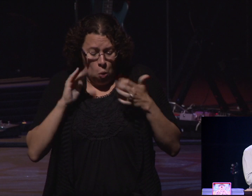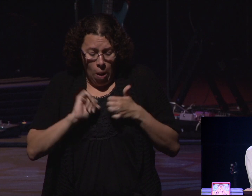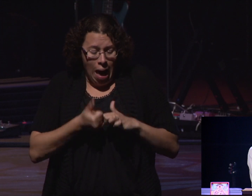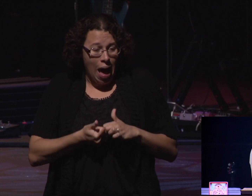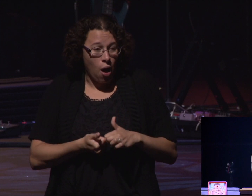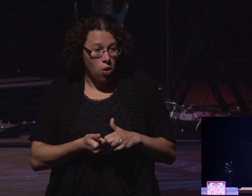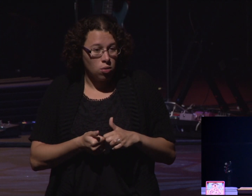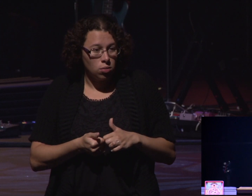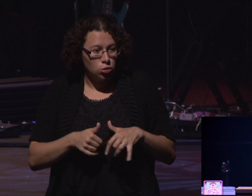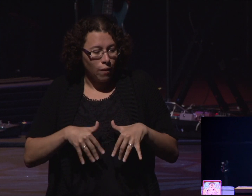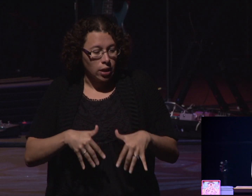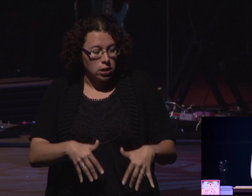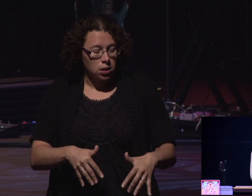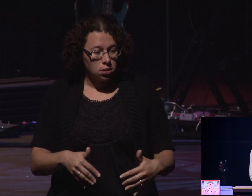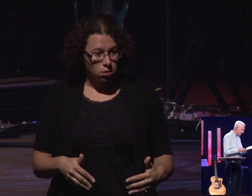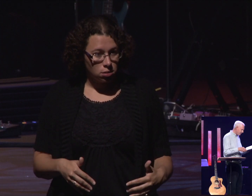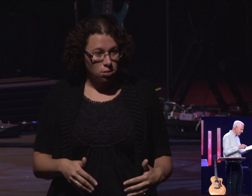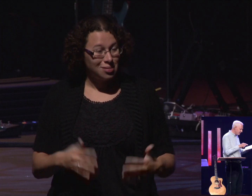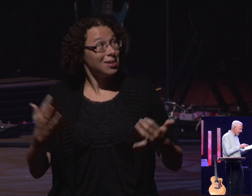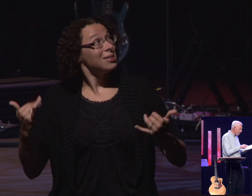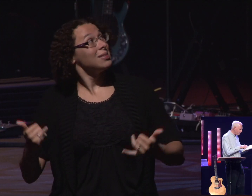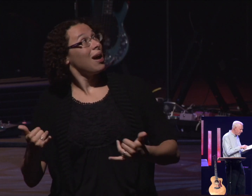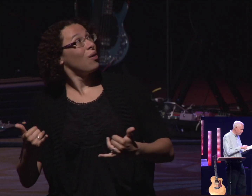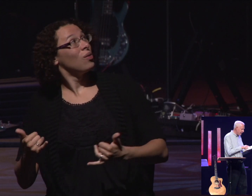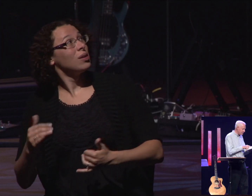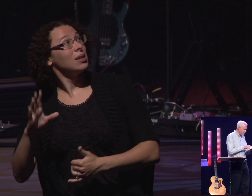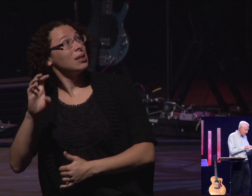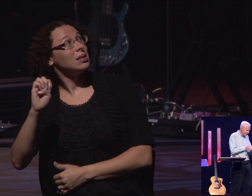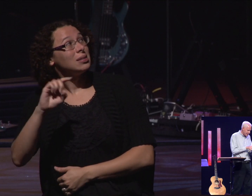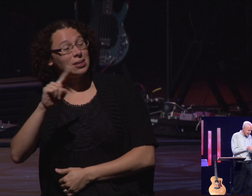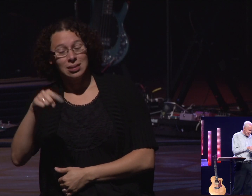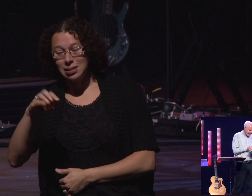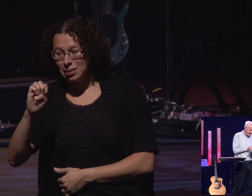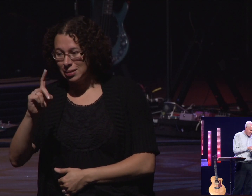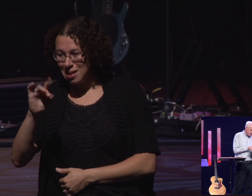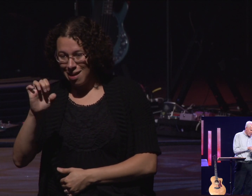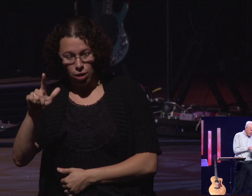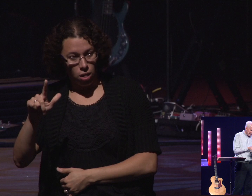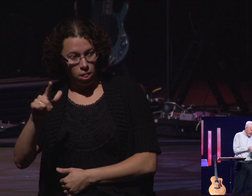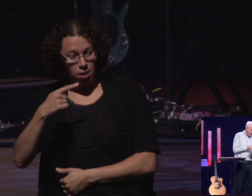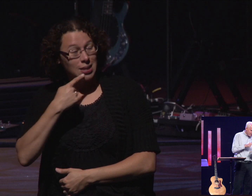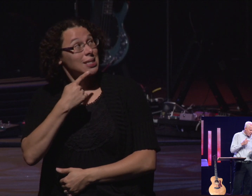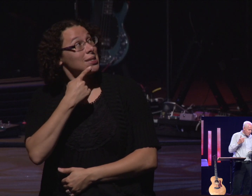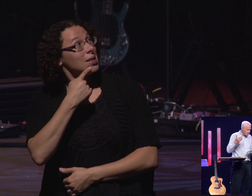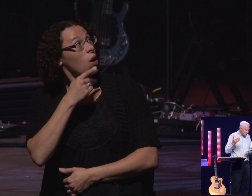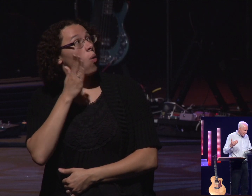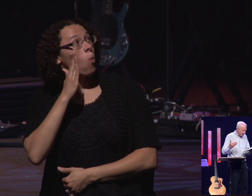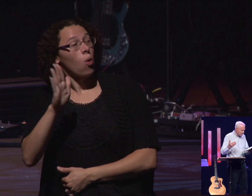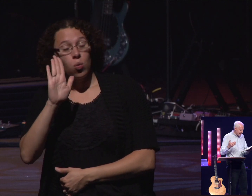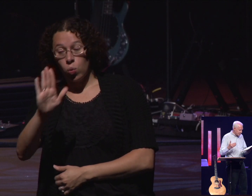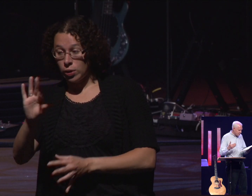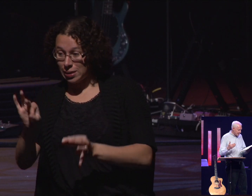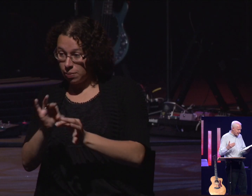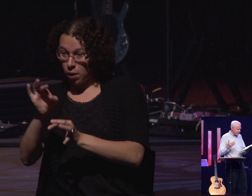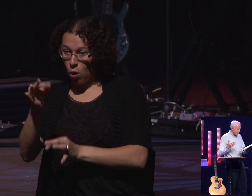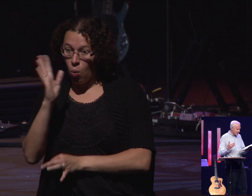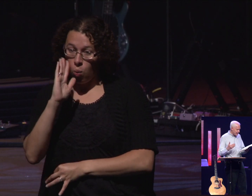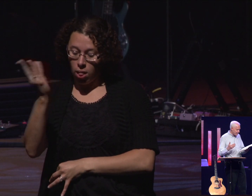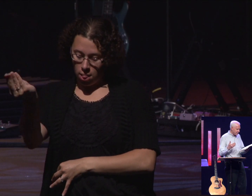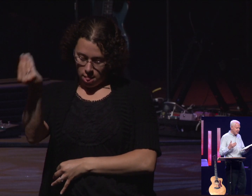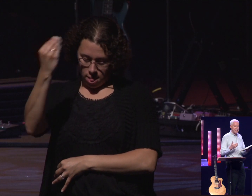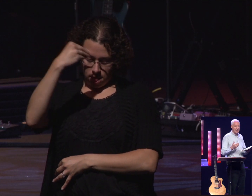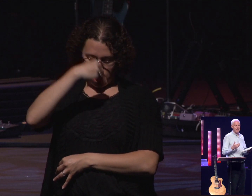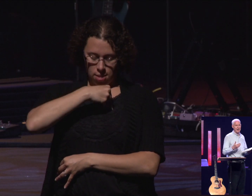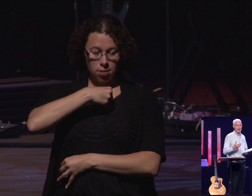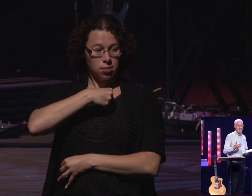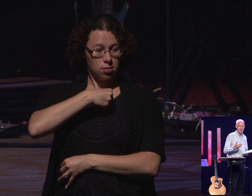Listen to this promise in verse 27. It says, I will put my spirit in you and move you to follow my decrees and be